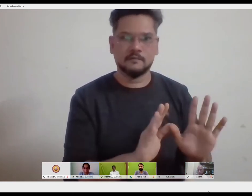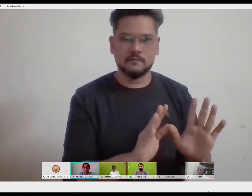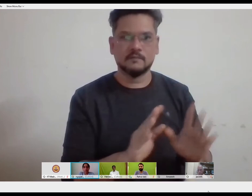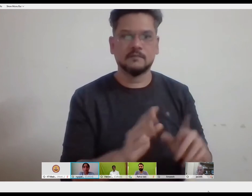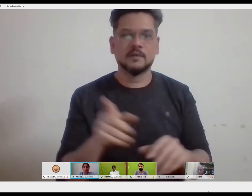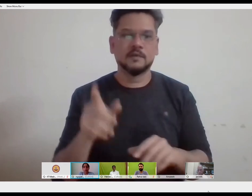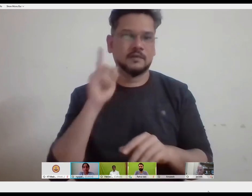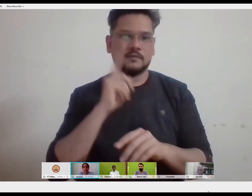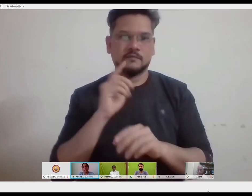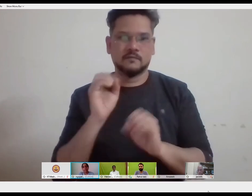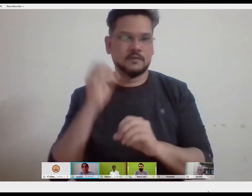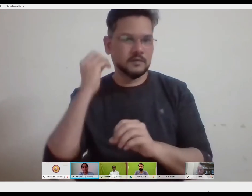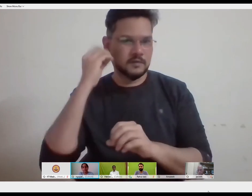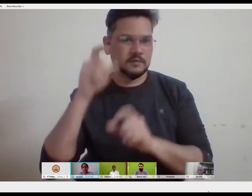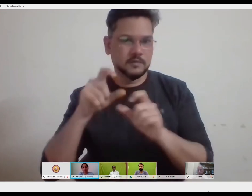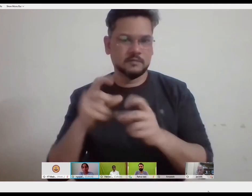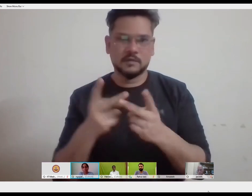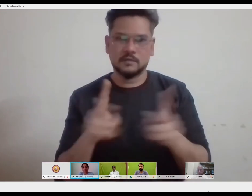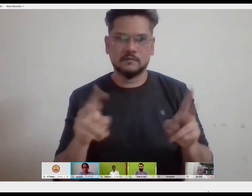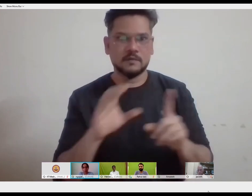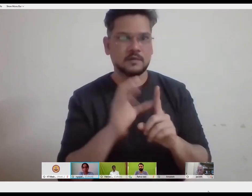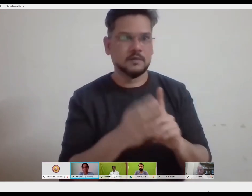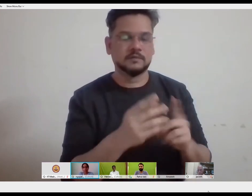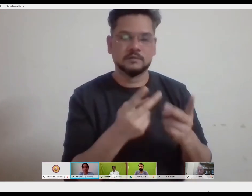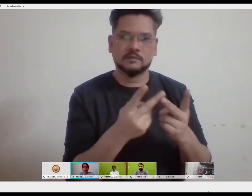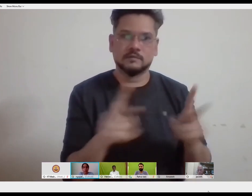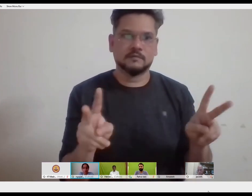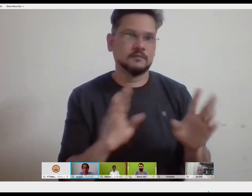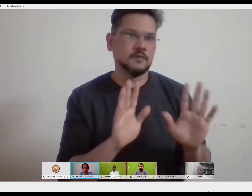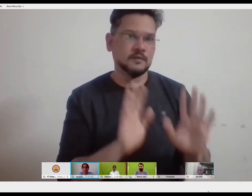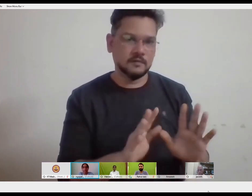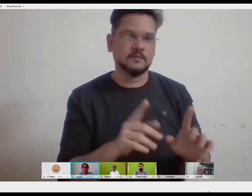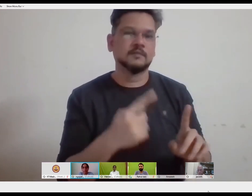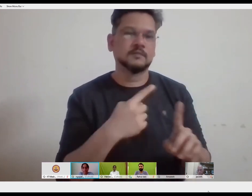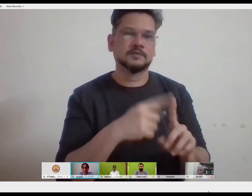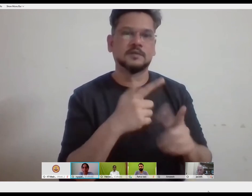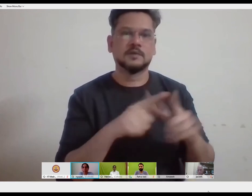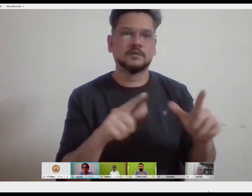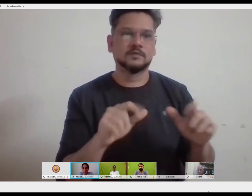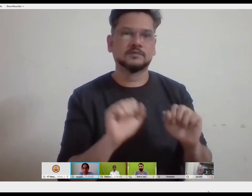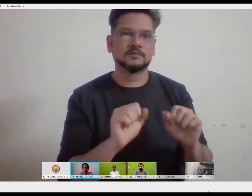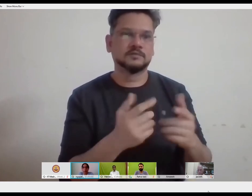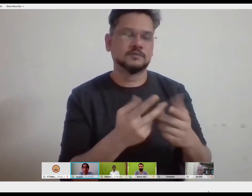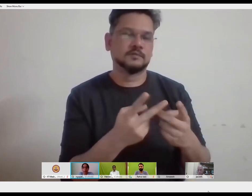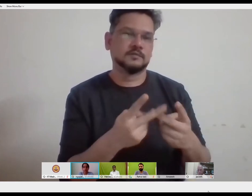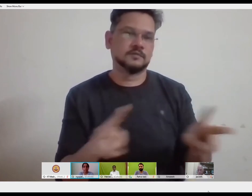So that was brought about in the cultural and linguistic model, where